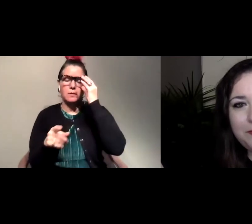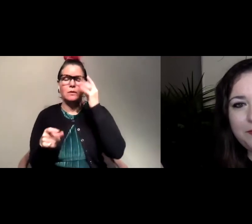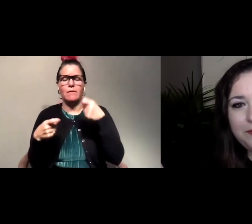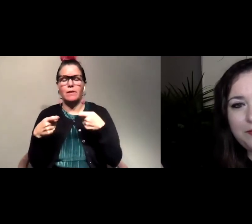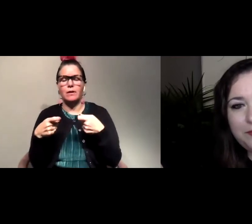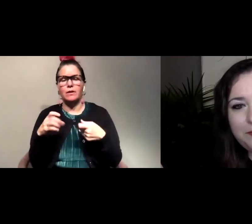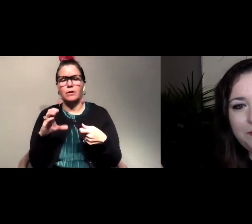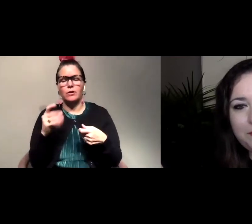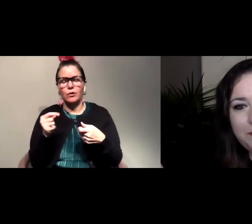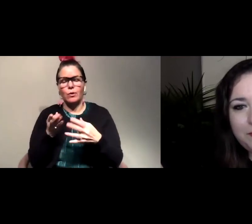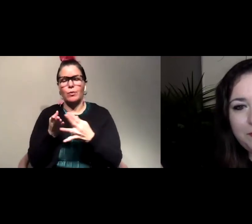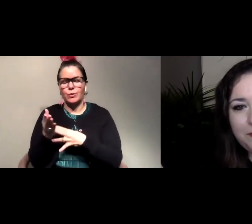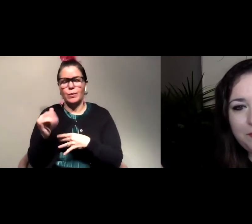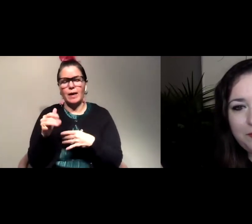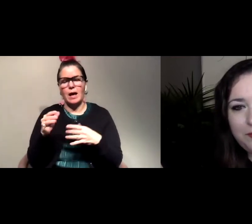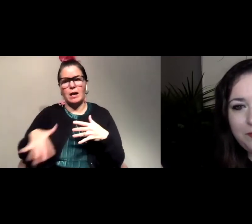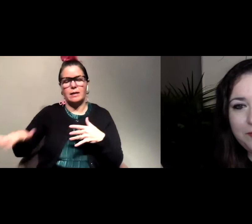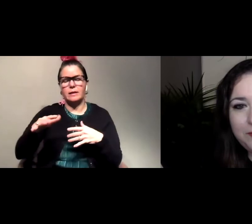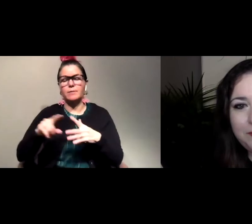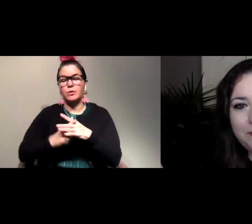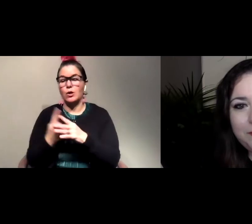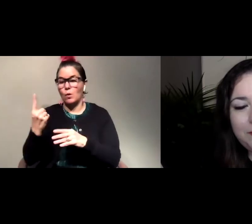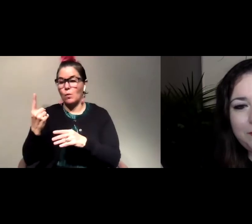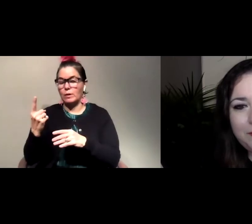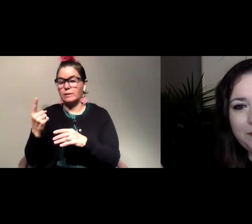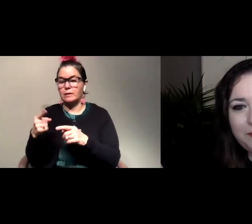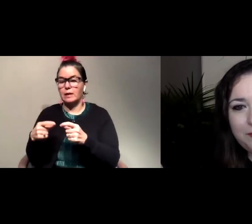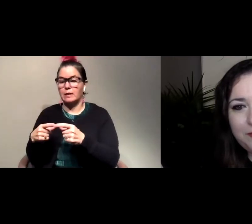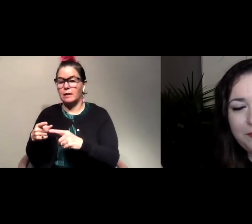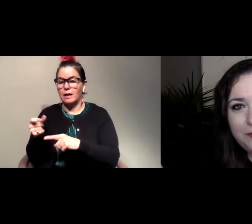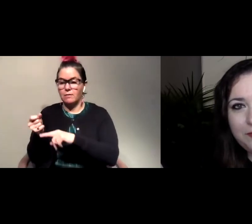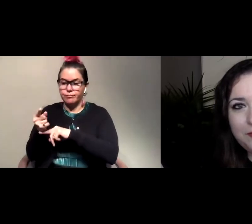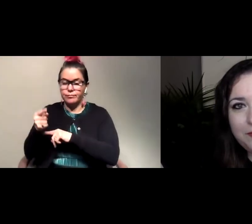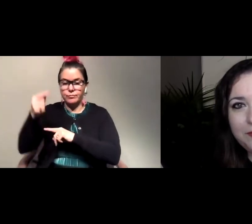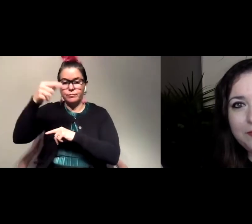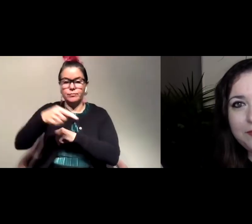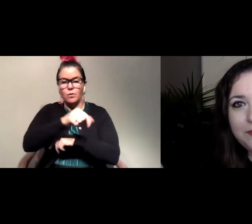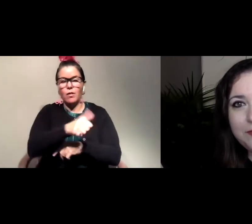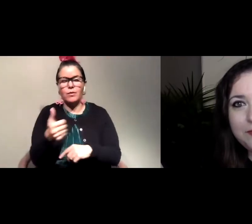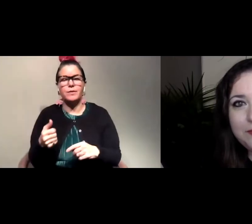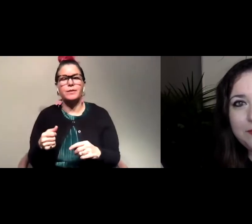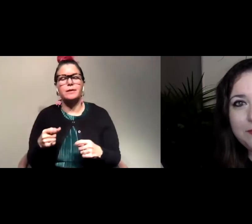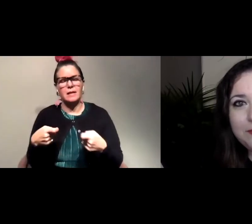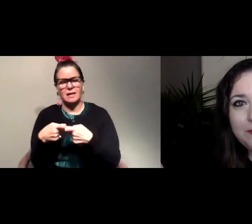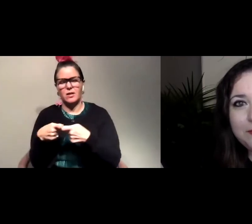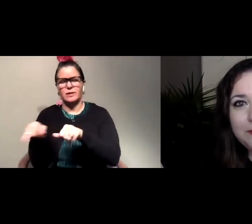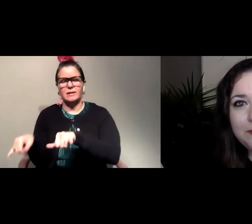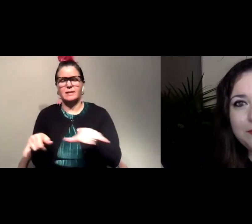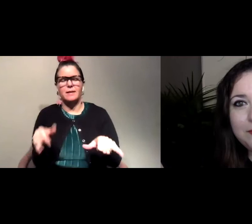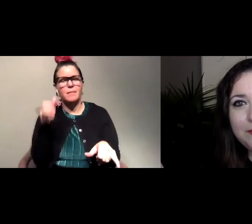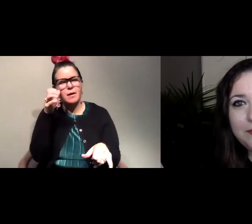the landscape so I'll start it on one side and have it go towards the other and just like how electricity will move